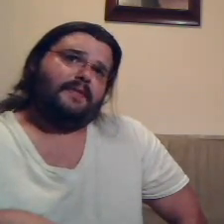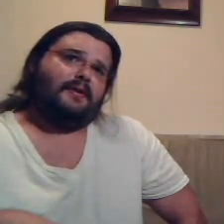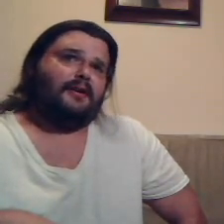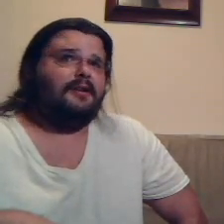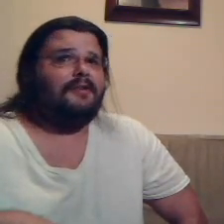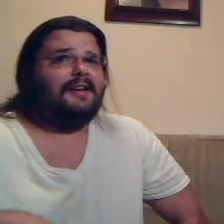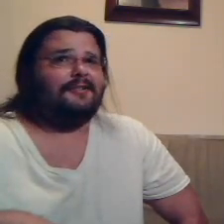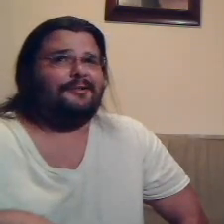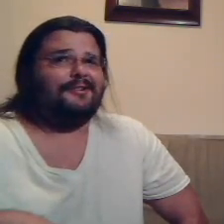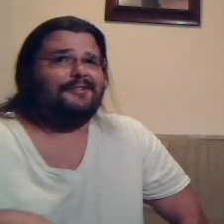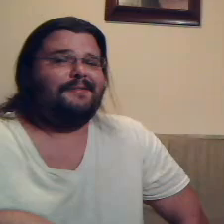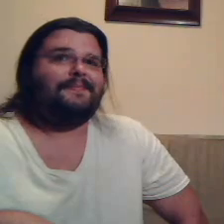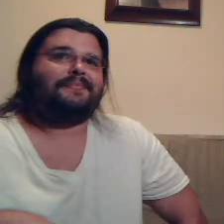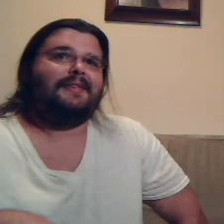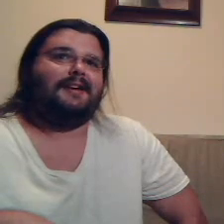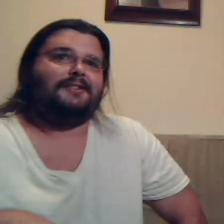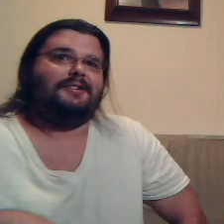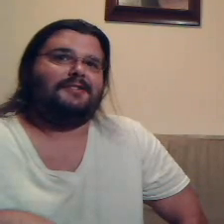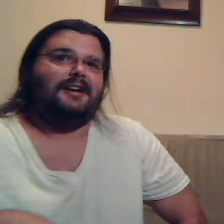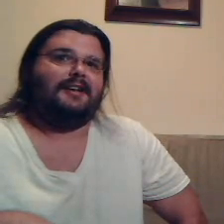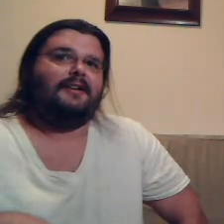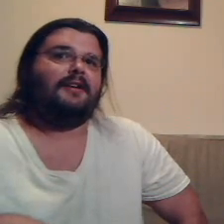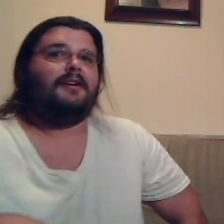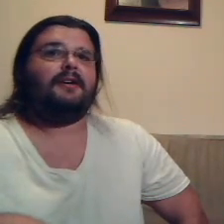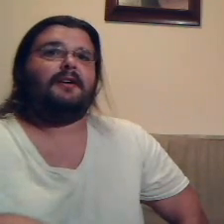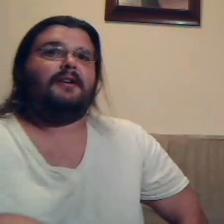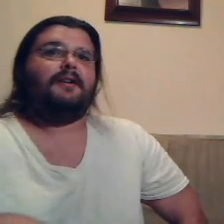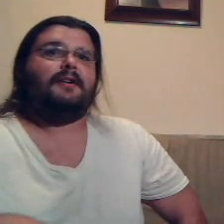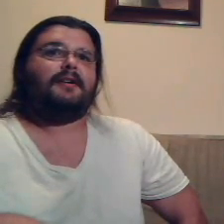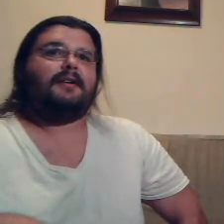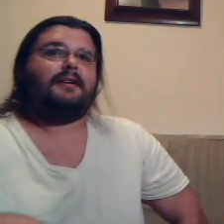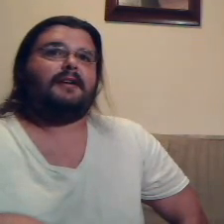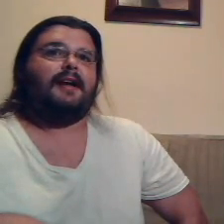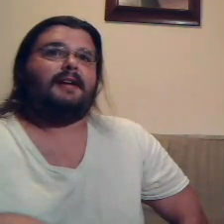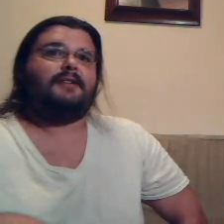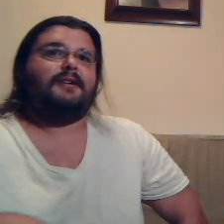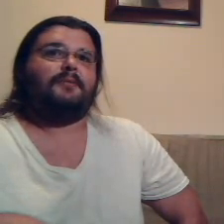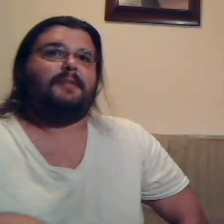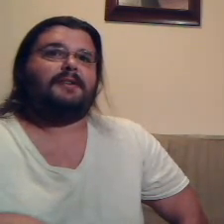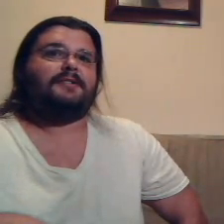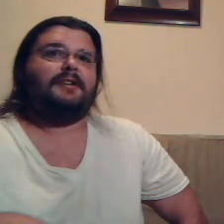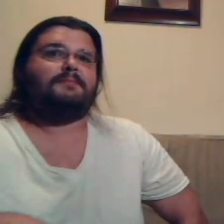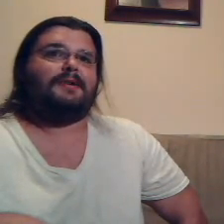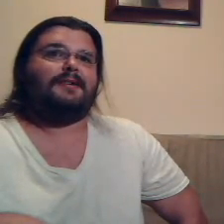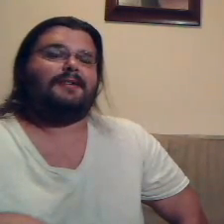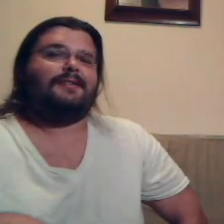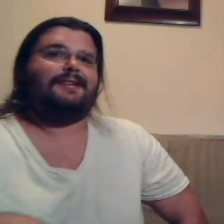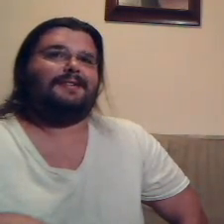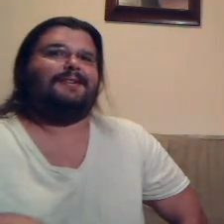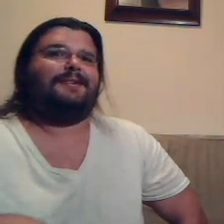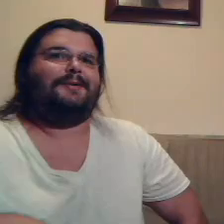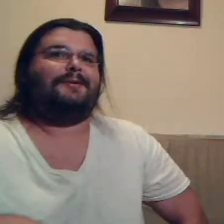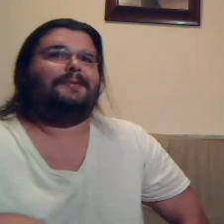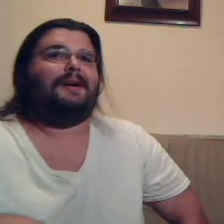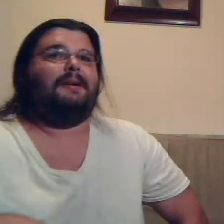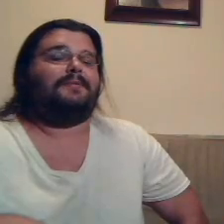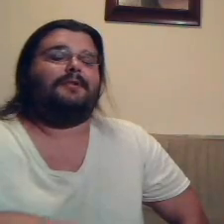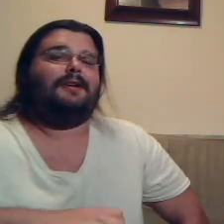are you ready to order? And she's like, can I get a double meat cheeseburger? Oh, and my employee